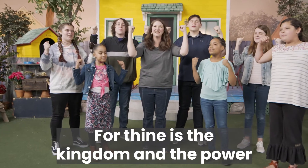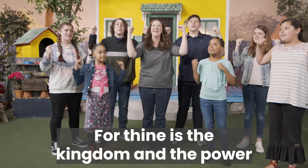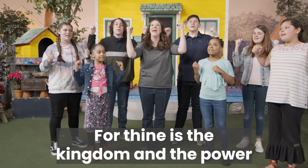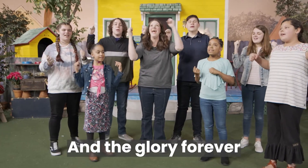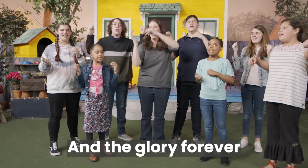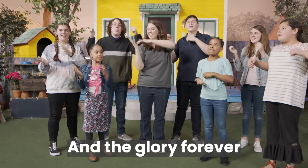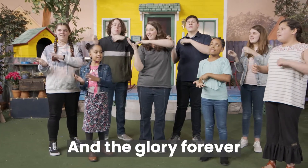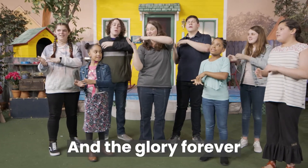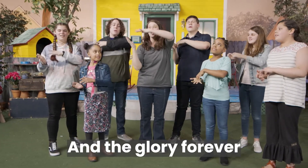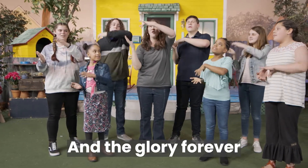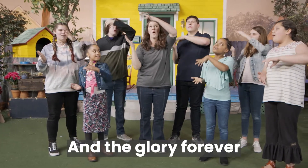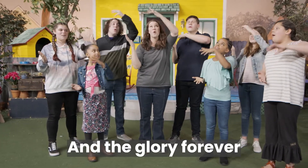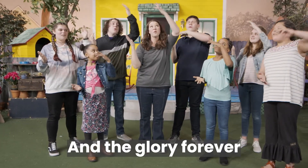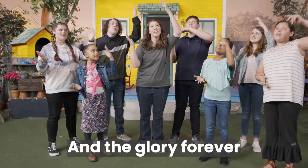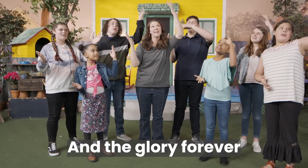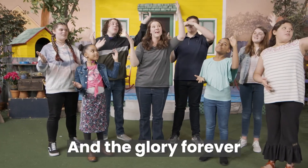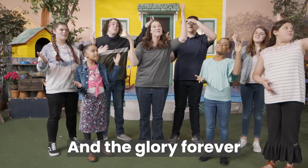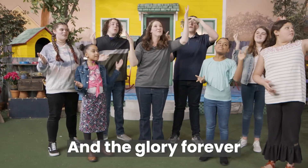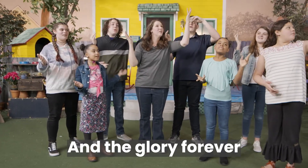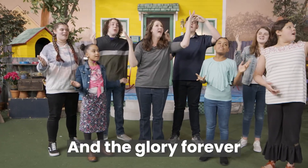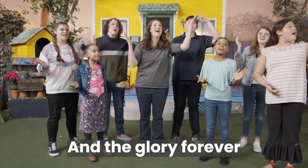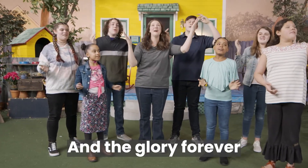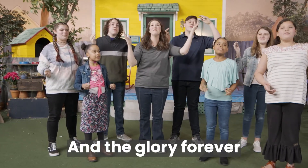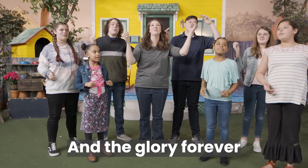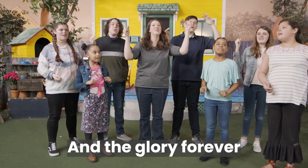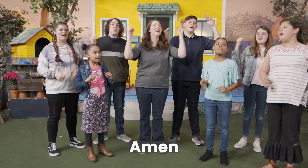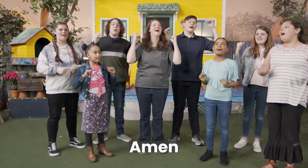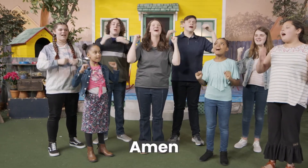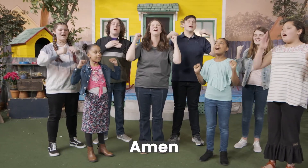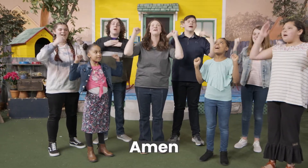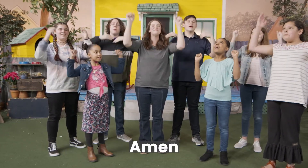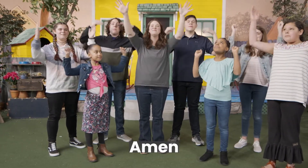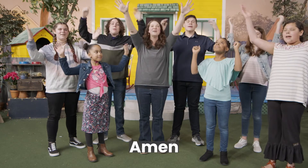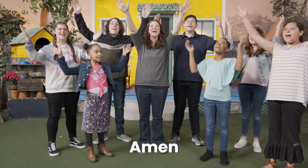and the glory forever. Amen.